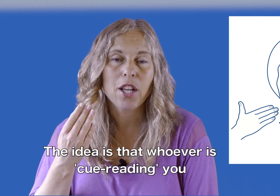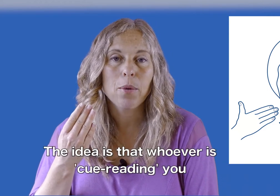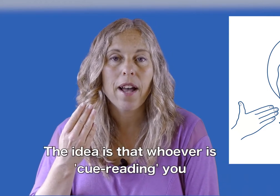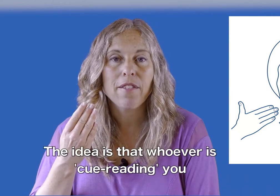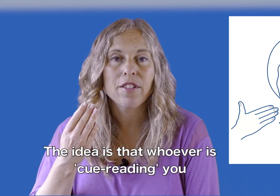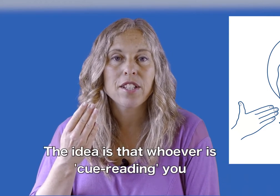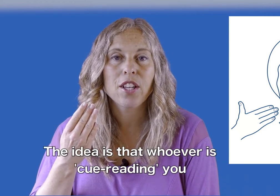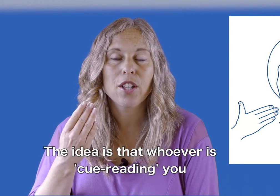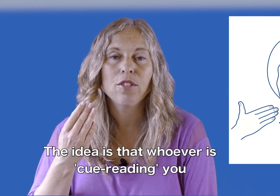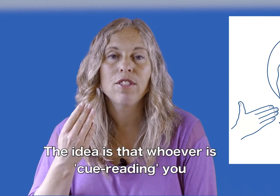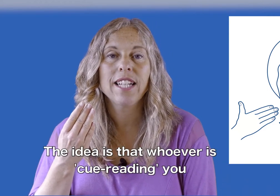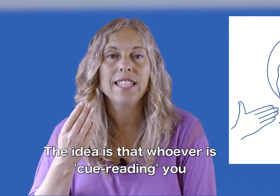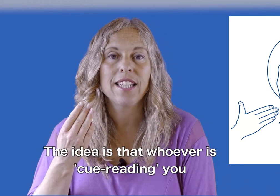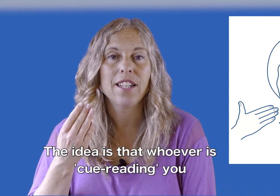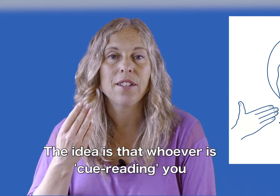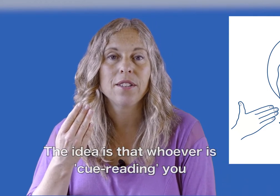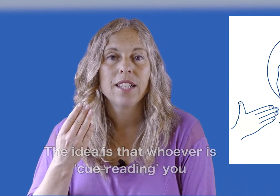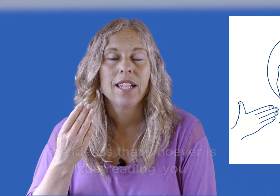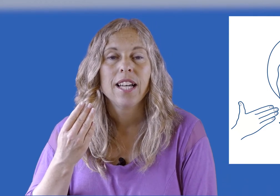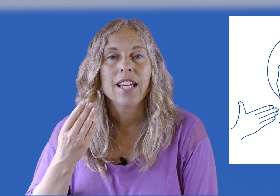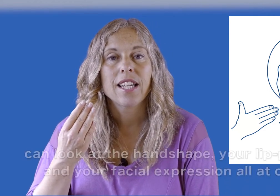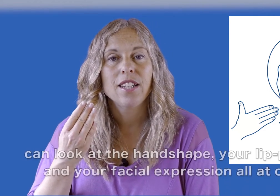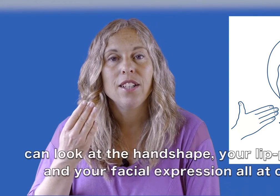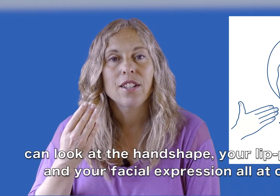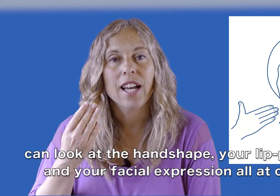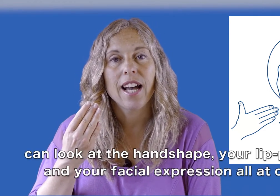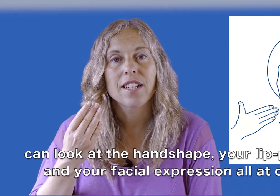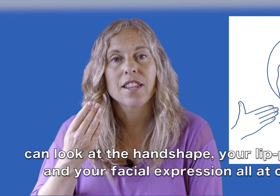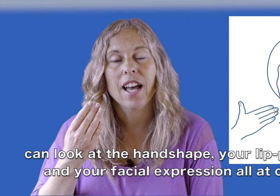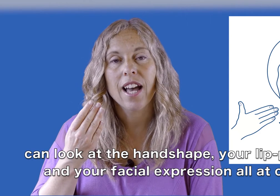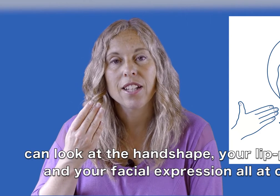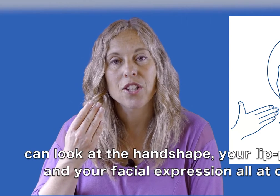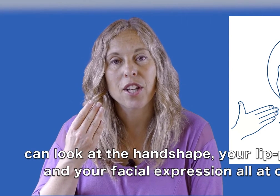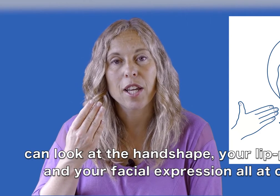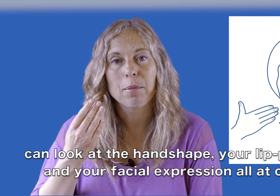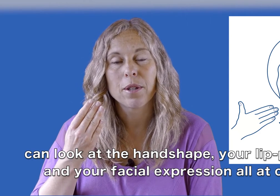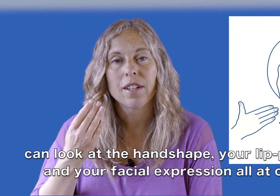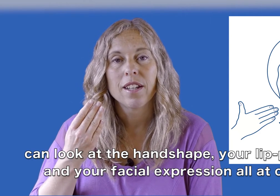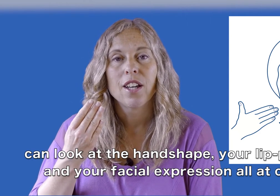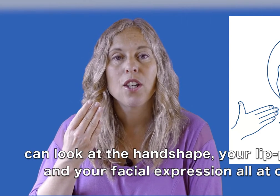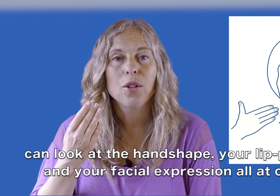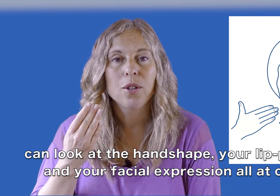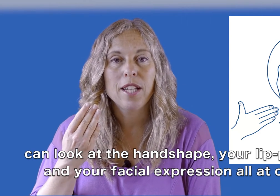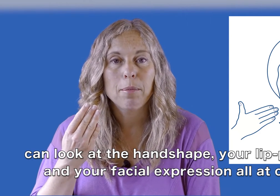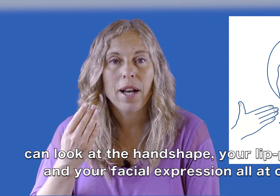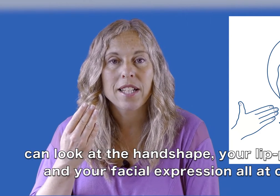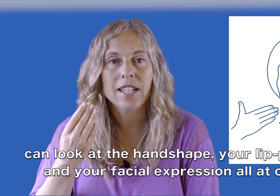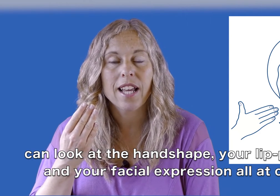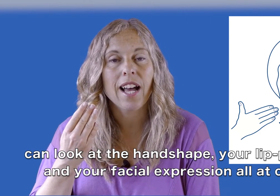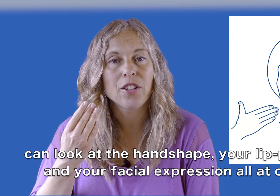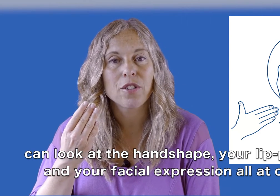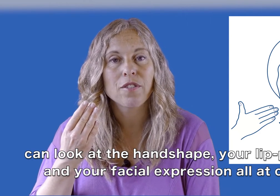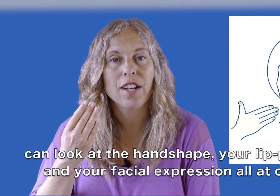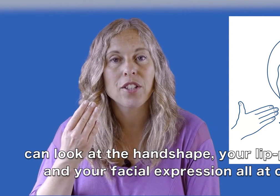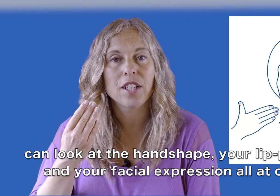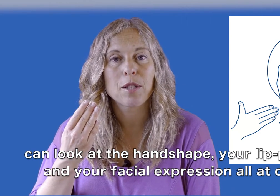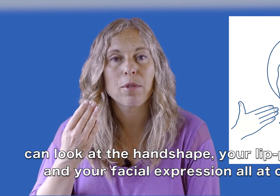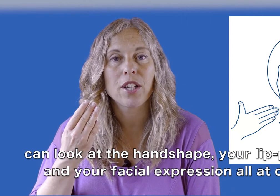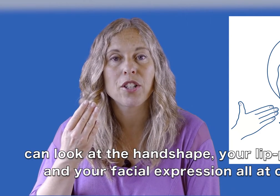whoever is cue reading you can look at the handshape, your lip pattern, and your facial expression